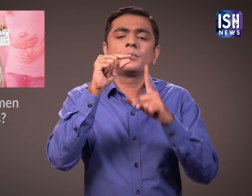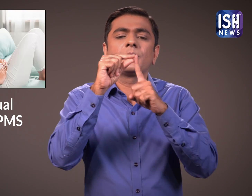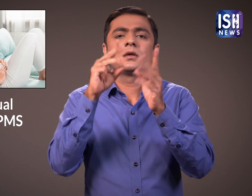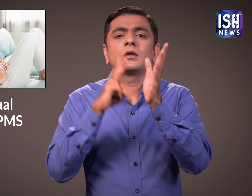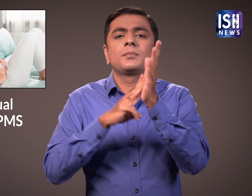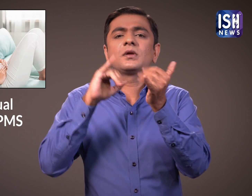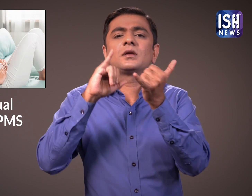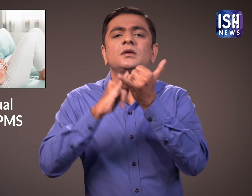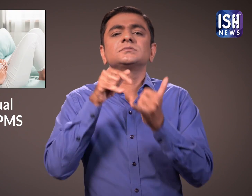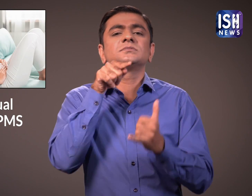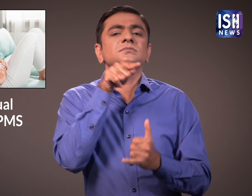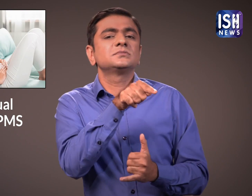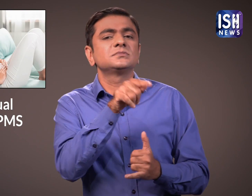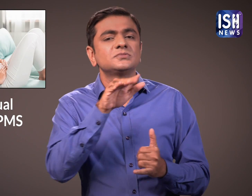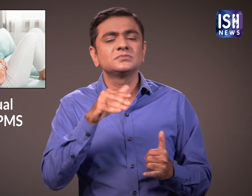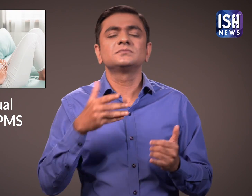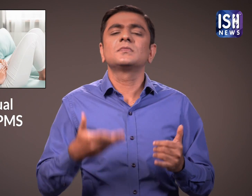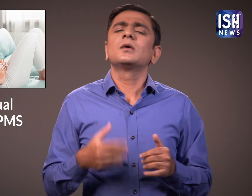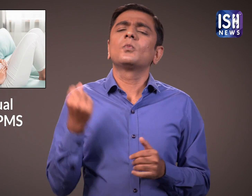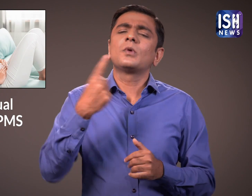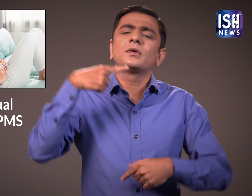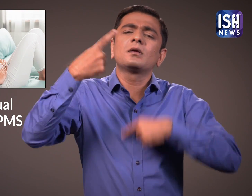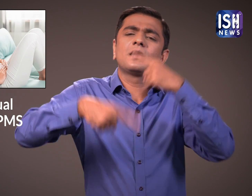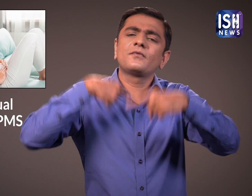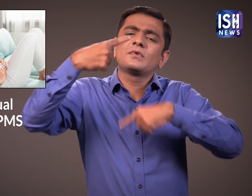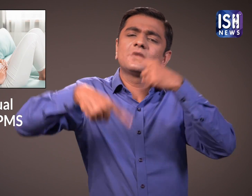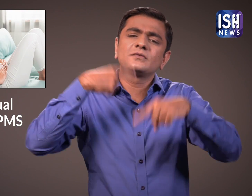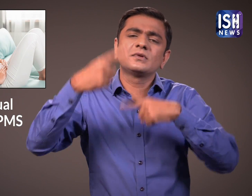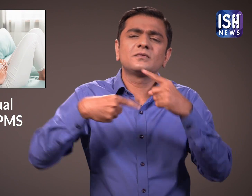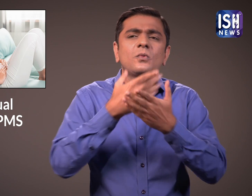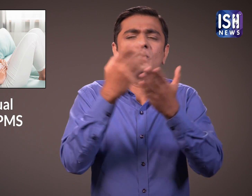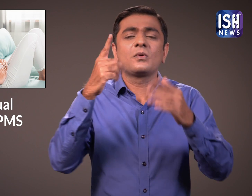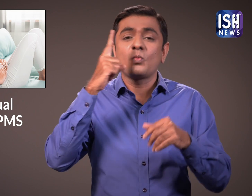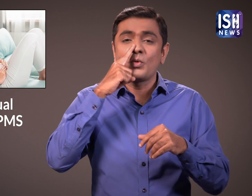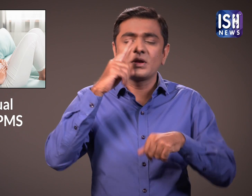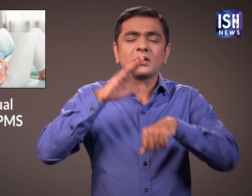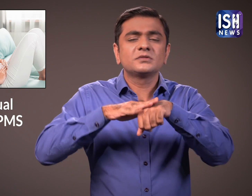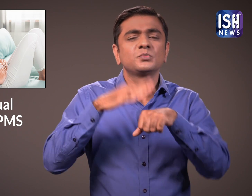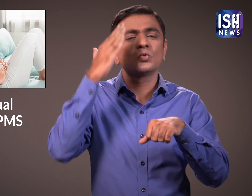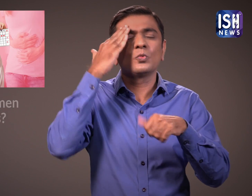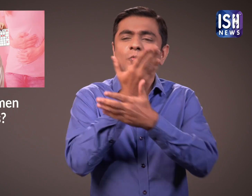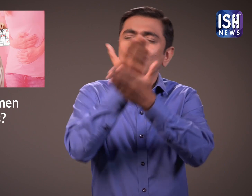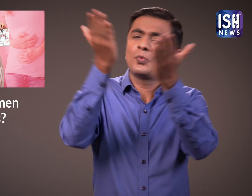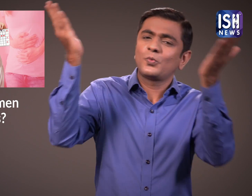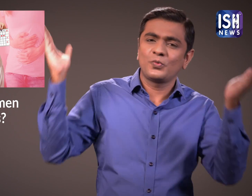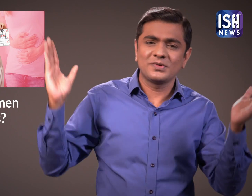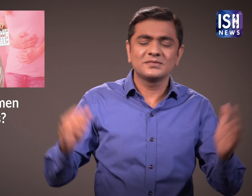This is called PMS or pre-menstrual syndrome and women experience it every month.